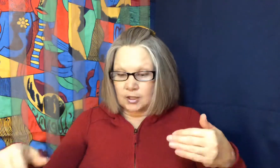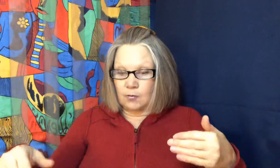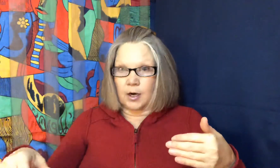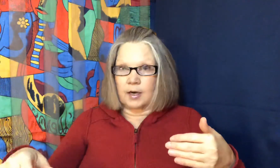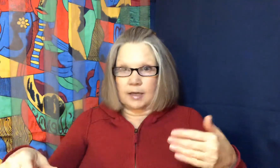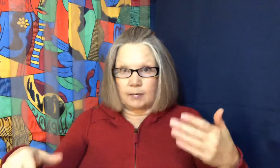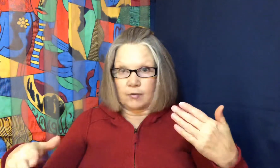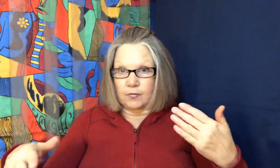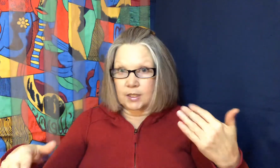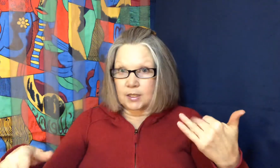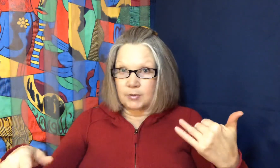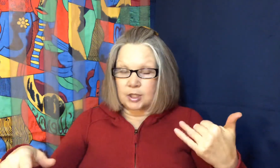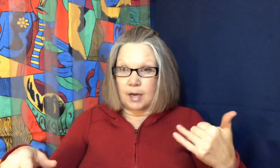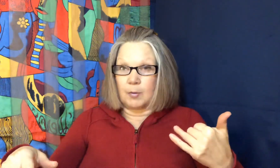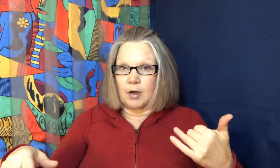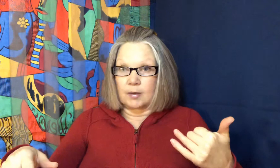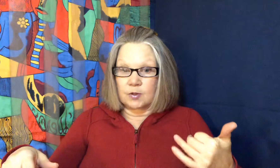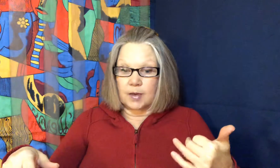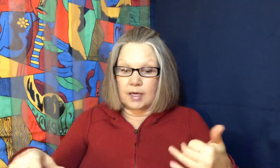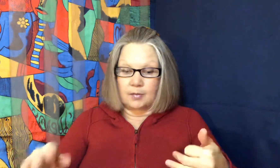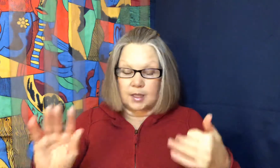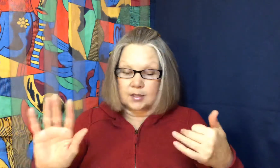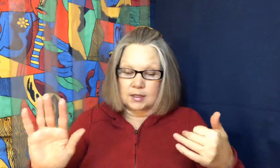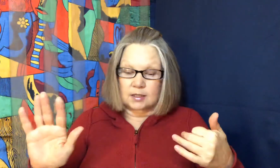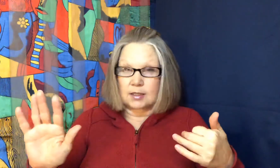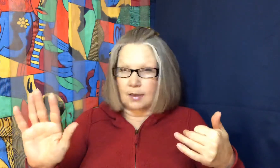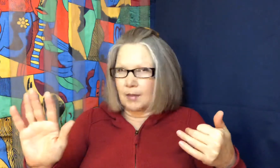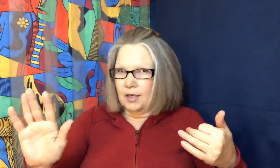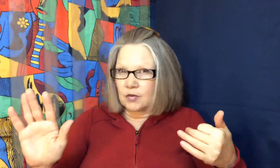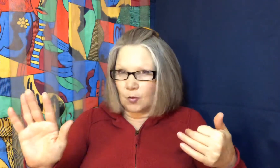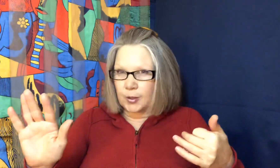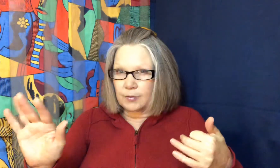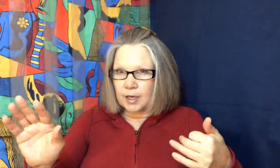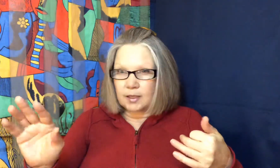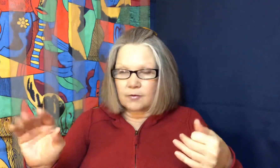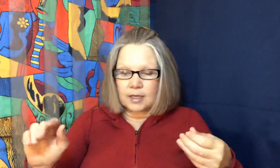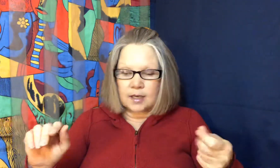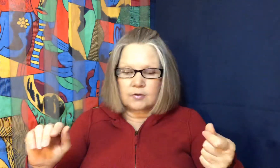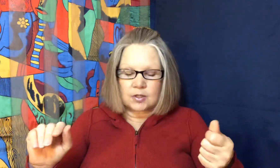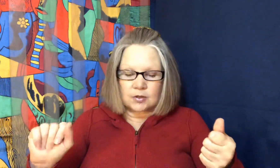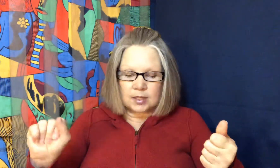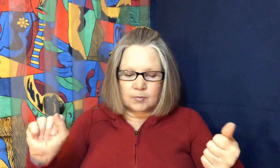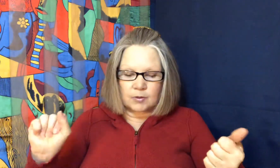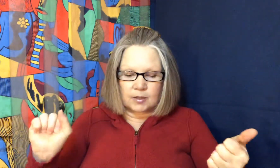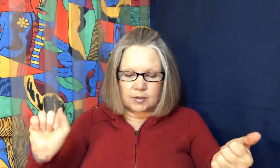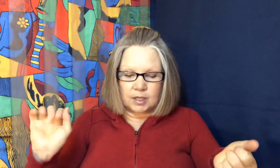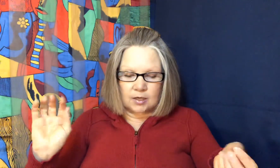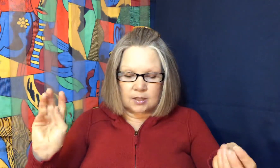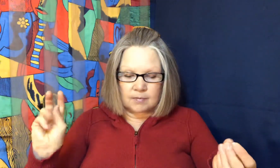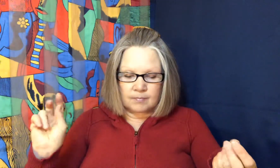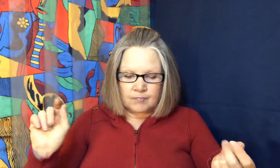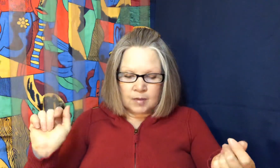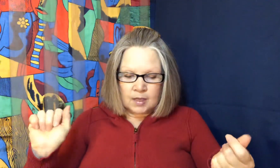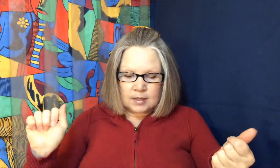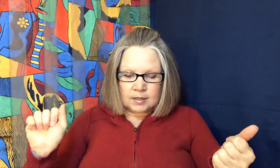wearing like my fleece pajama bottoms right now because it's like minus 40 where I live right now so that's really really awesome so